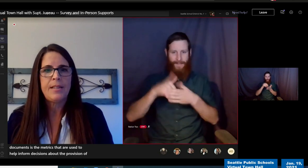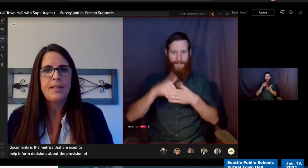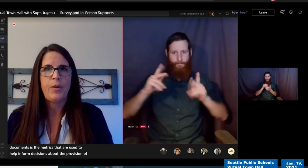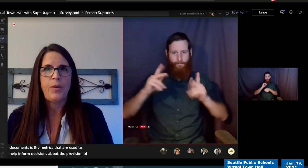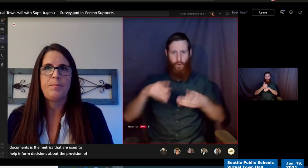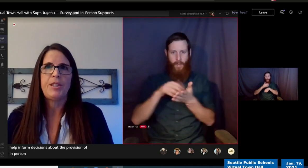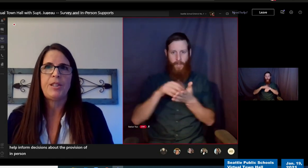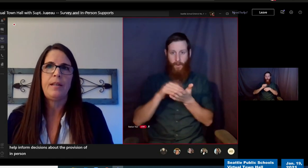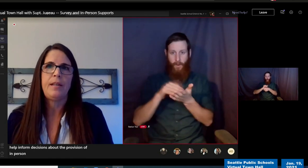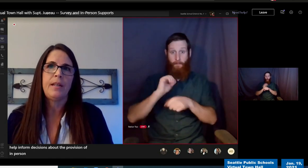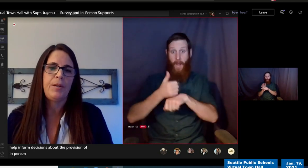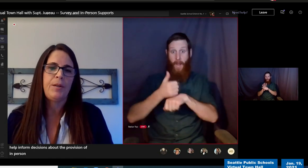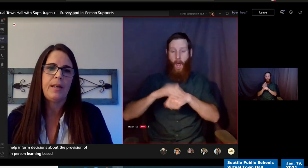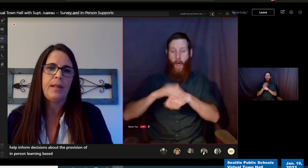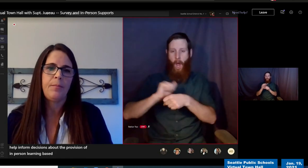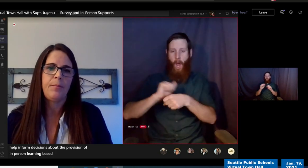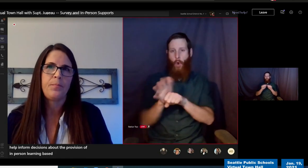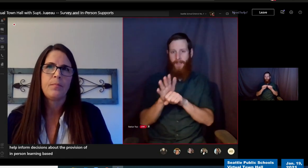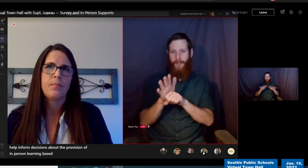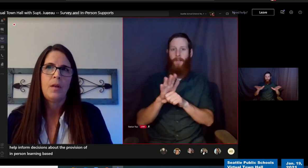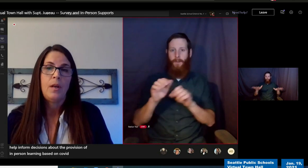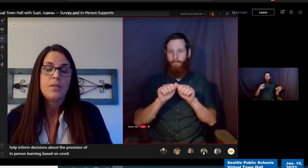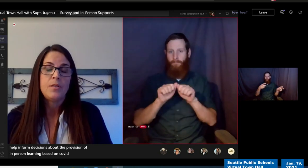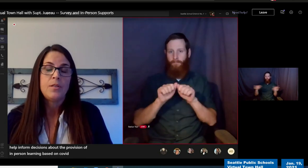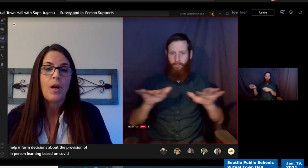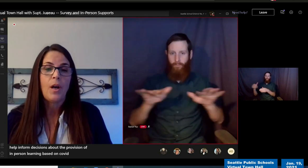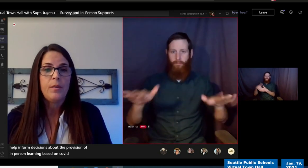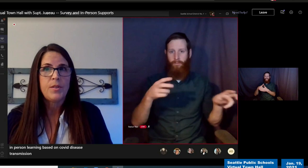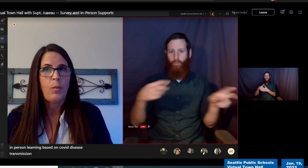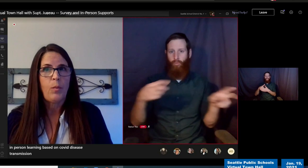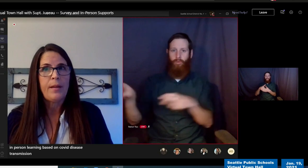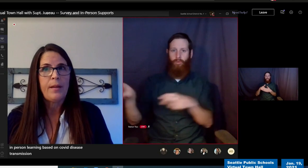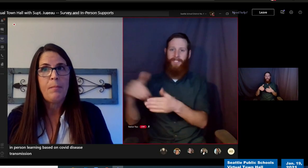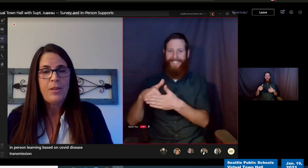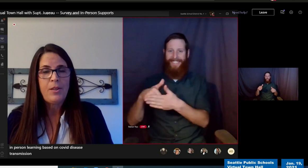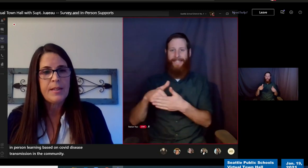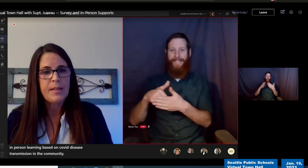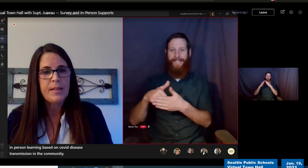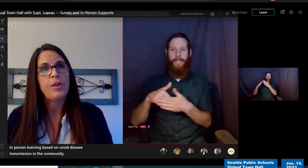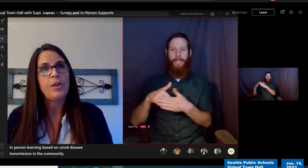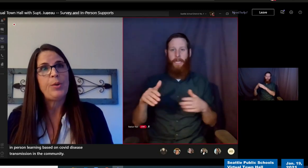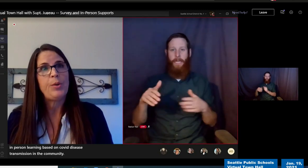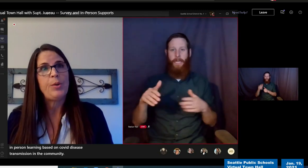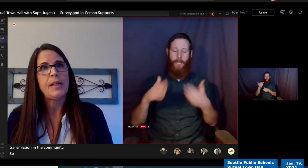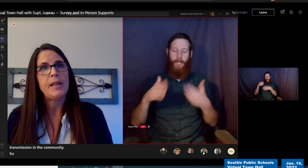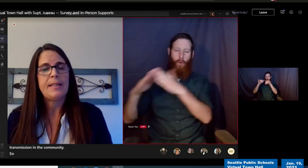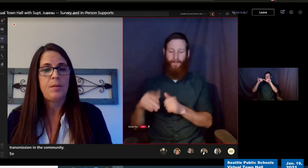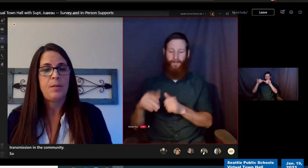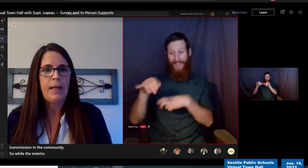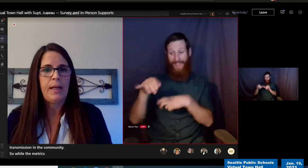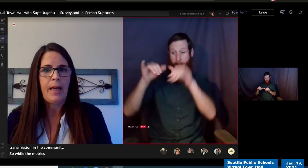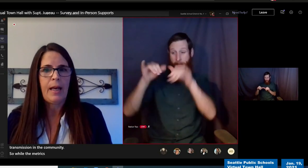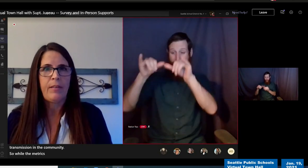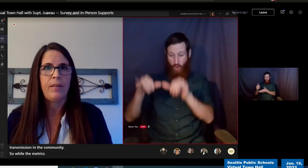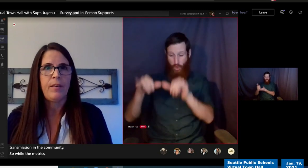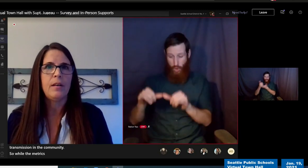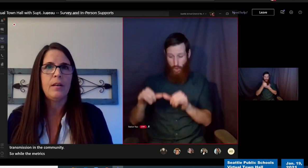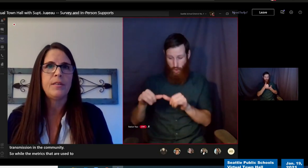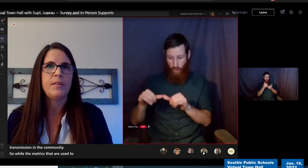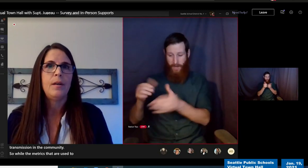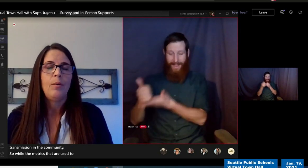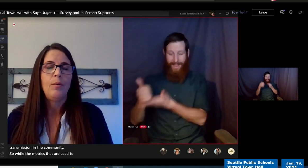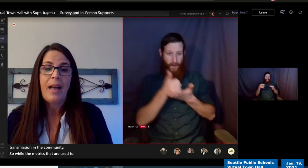transmission in the community. So while the metrics that are used to guide decision making have evolved,